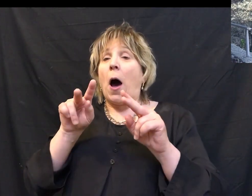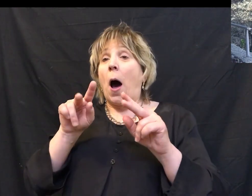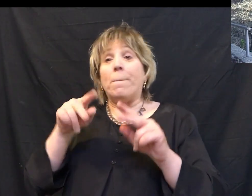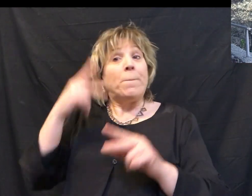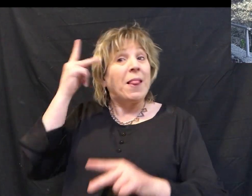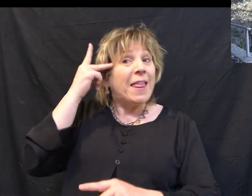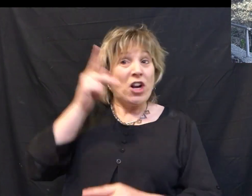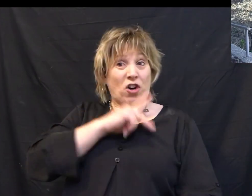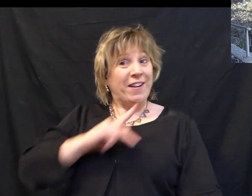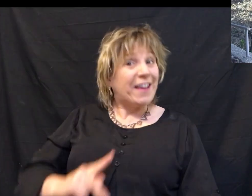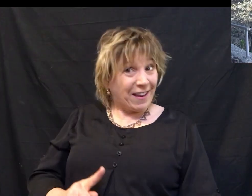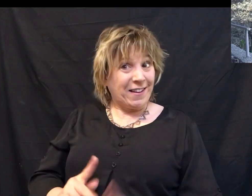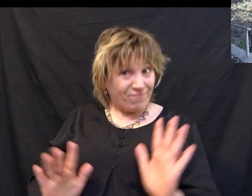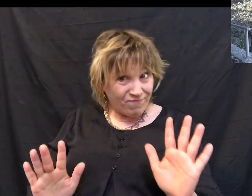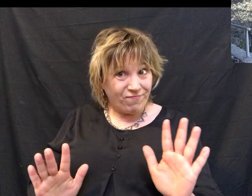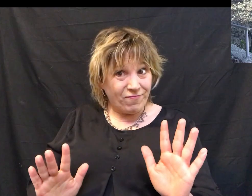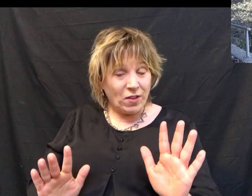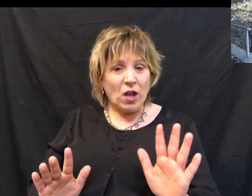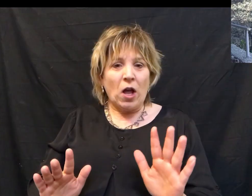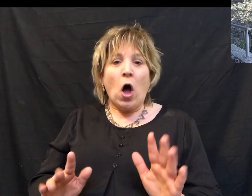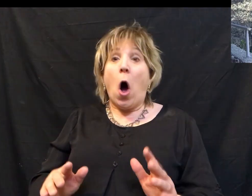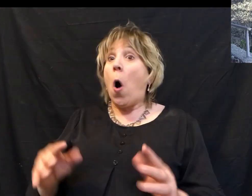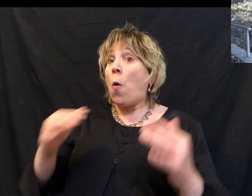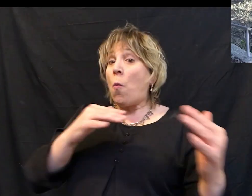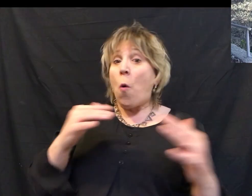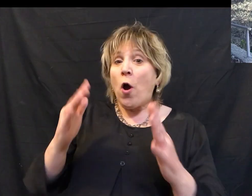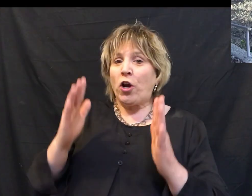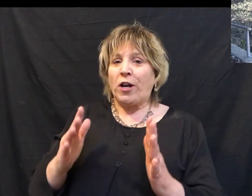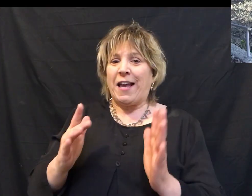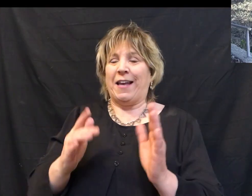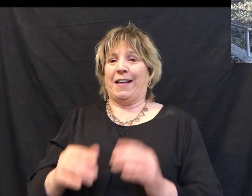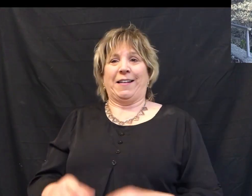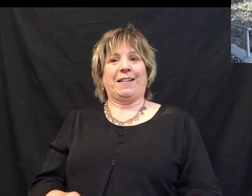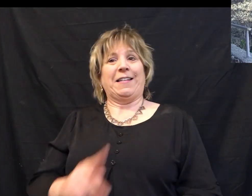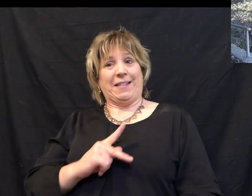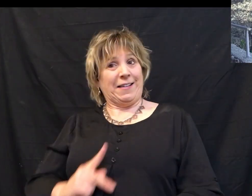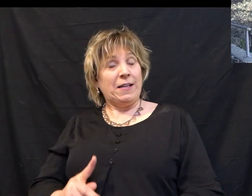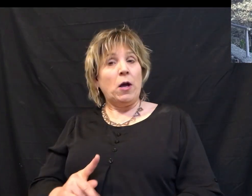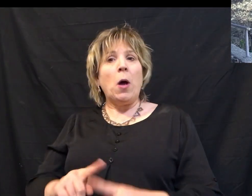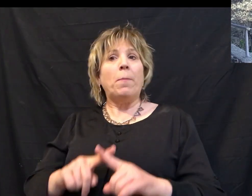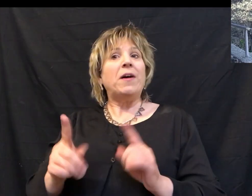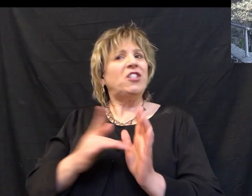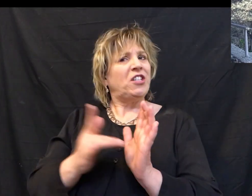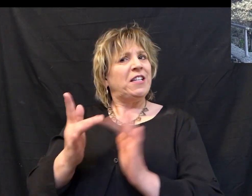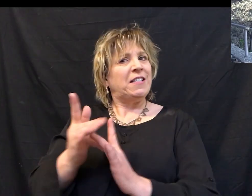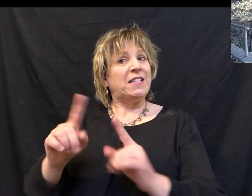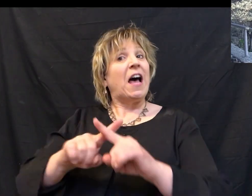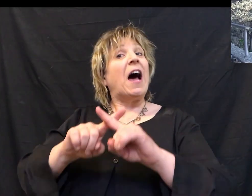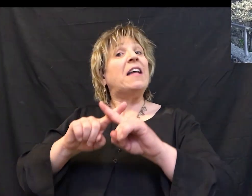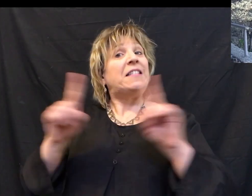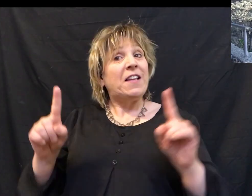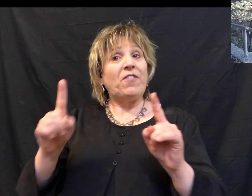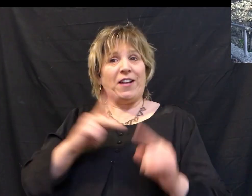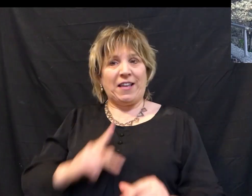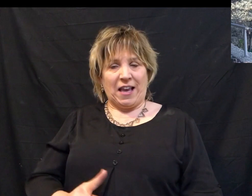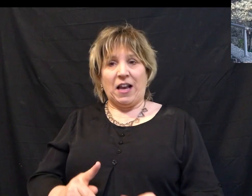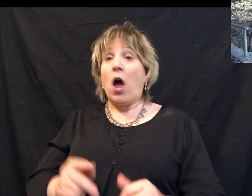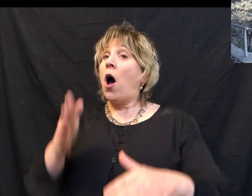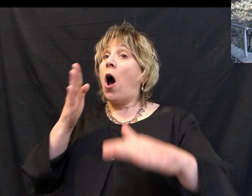the people were looking for a political king. They were looking for a warrior king. Jesus came as a different kind of king, a humble